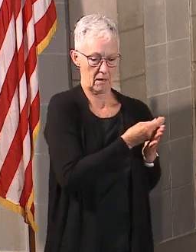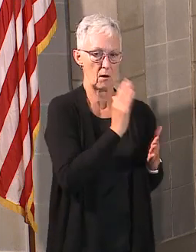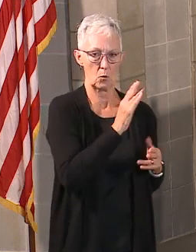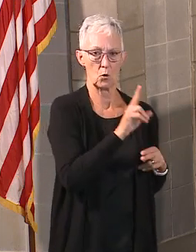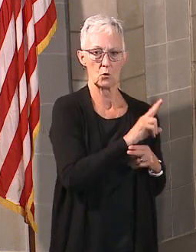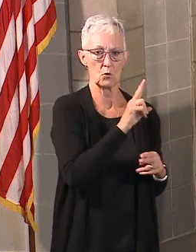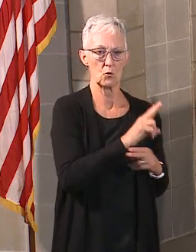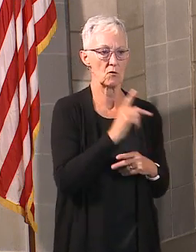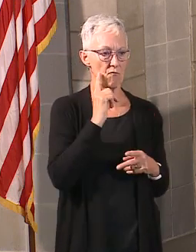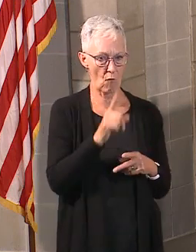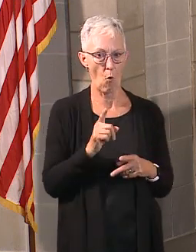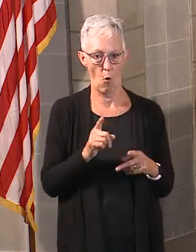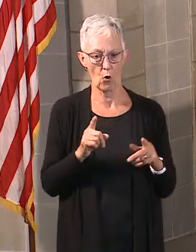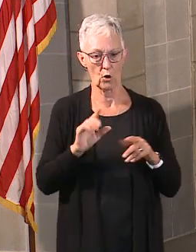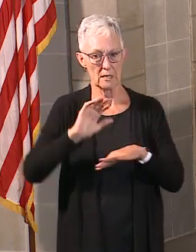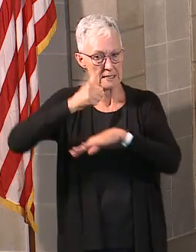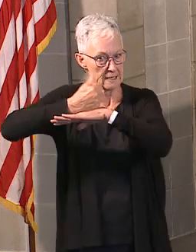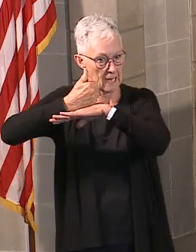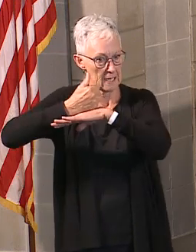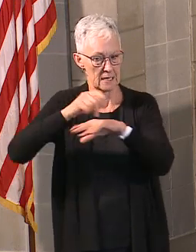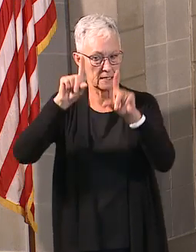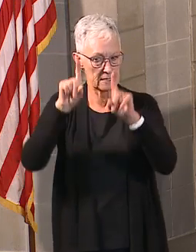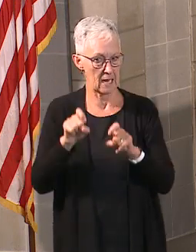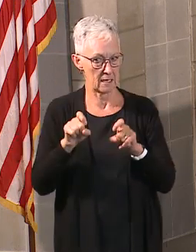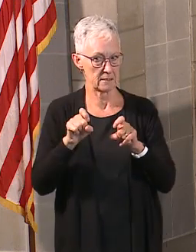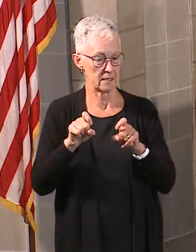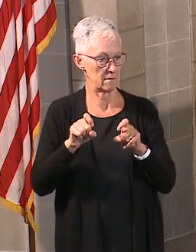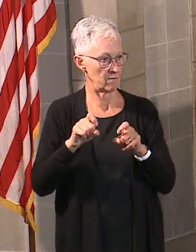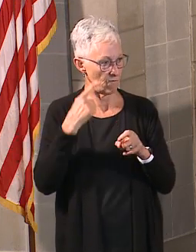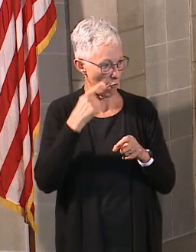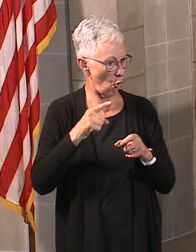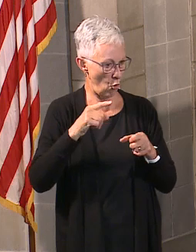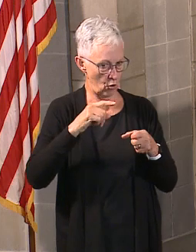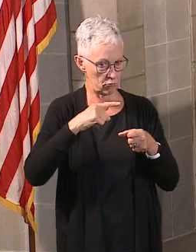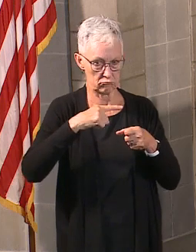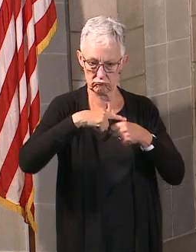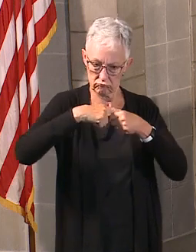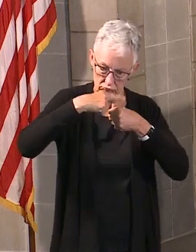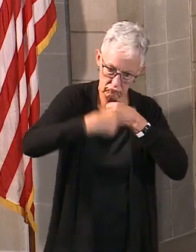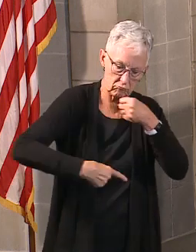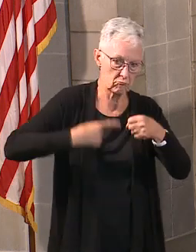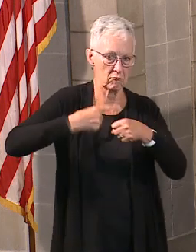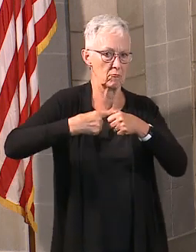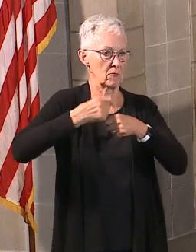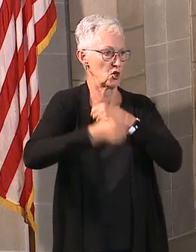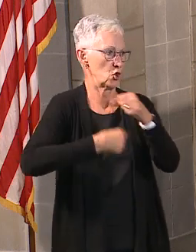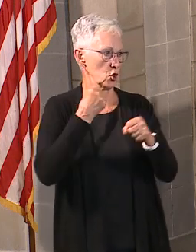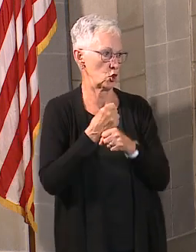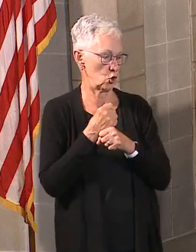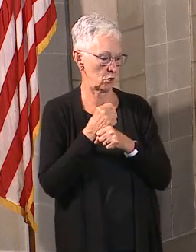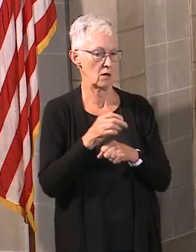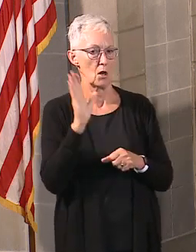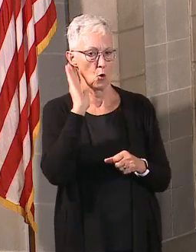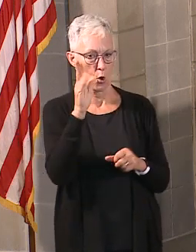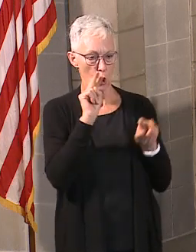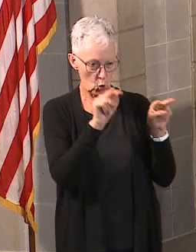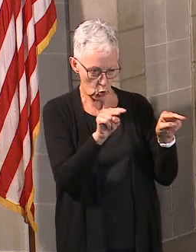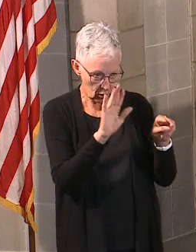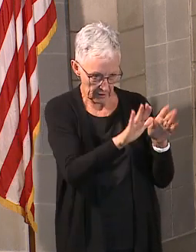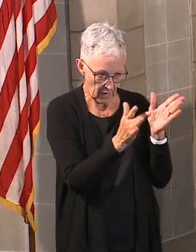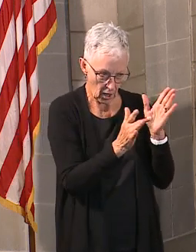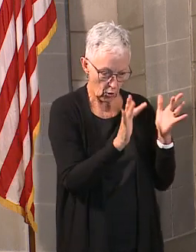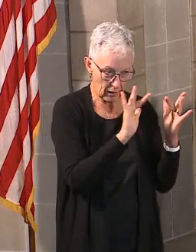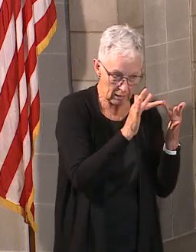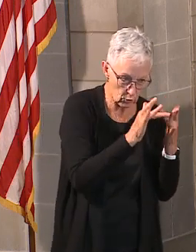making sure that they can do testing year round. They're going to be looking at their technology build and technology infrastructure support.